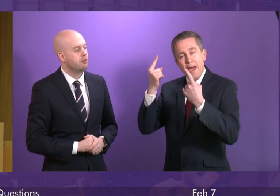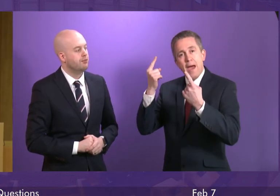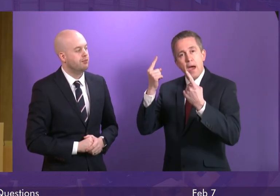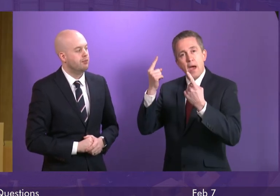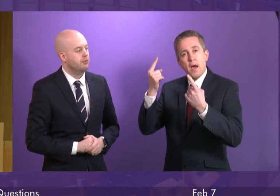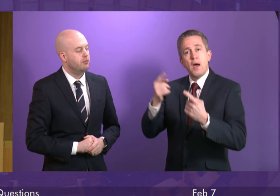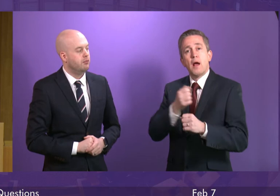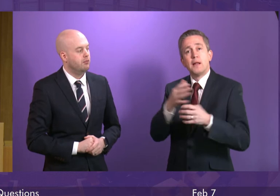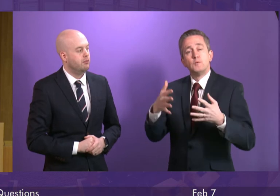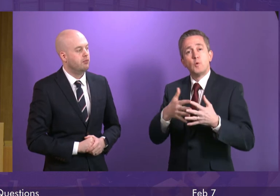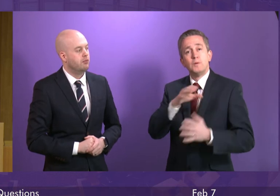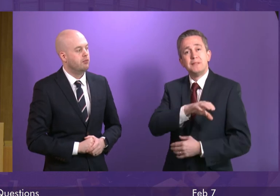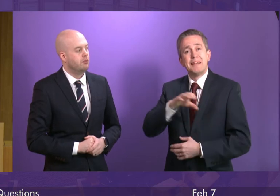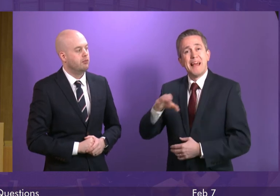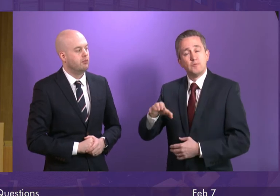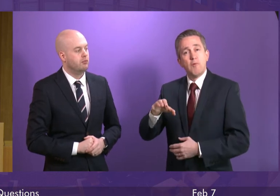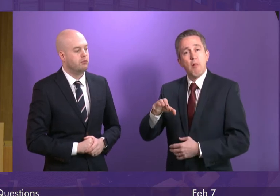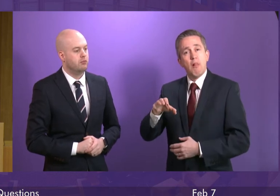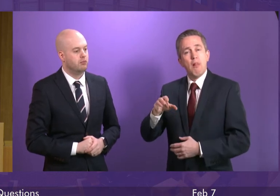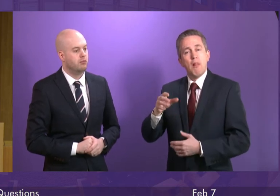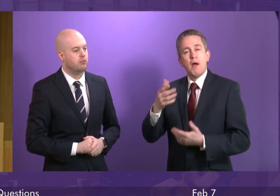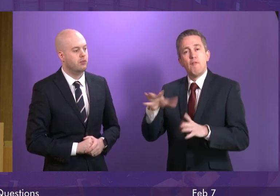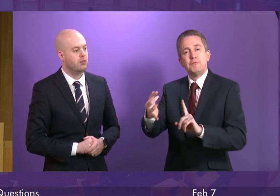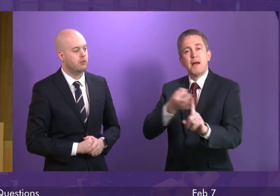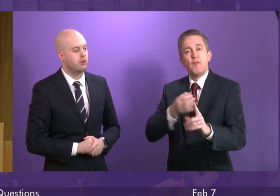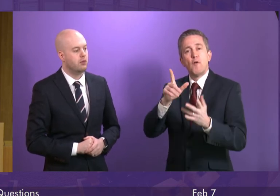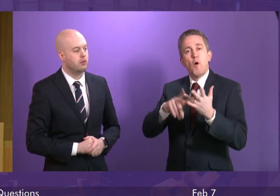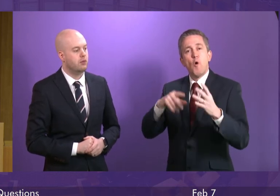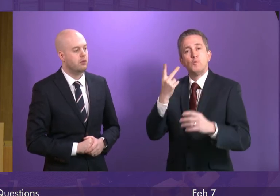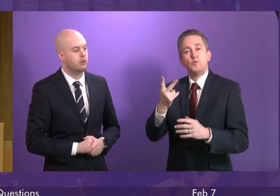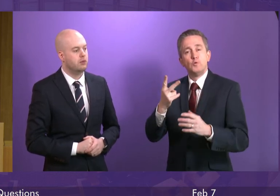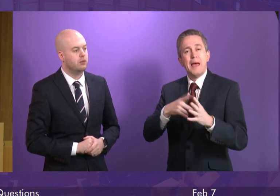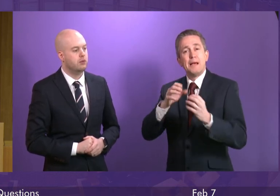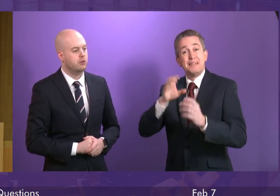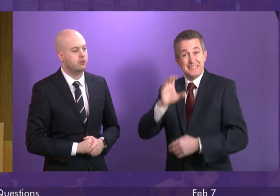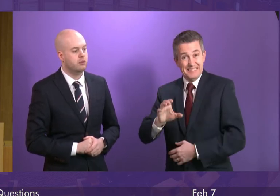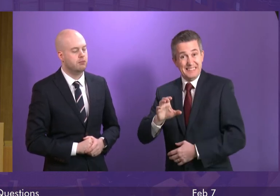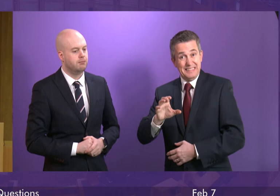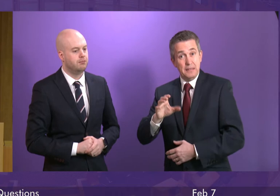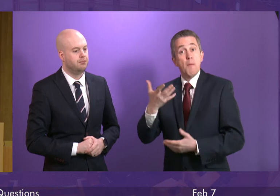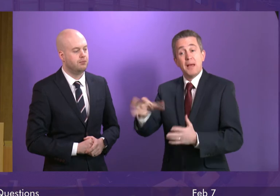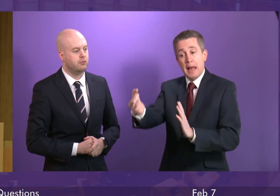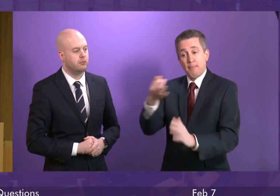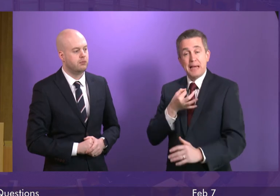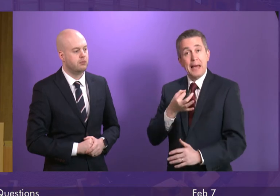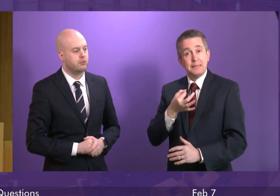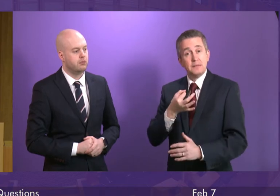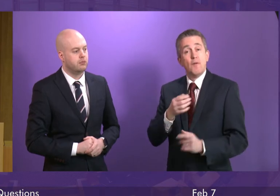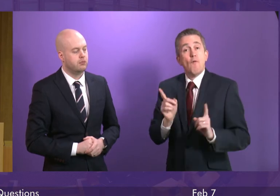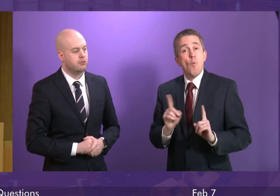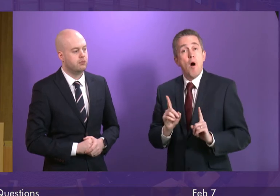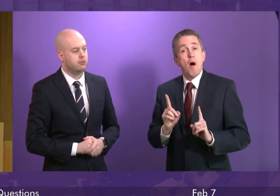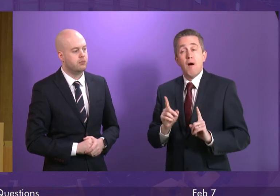to Gladaw City Council by the owners of the O2ABC building in my constituency for complete, and I emphasise complete,